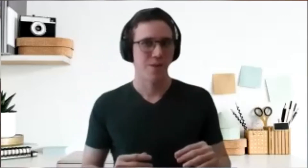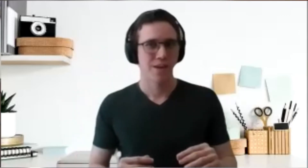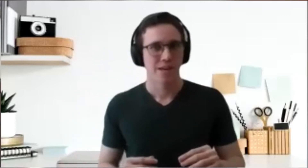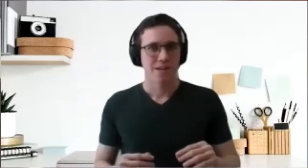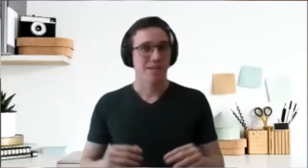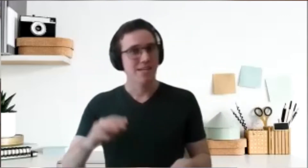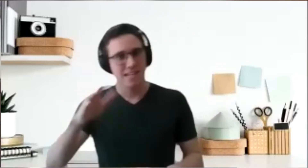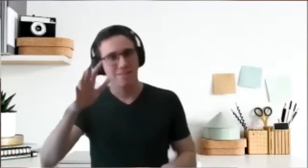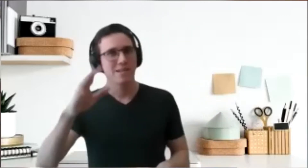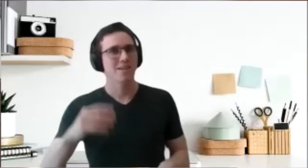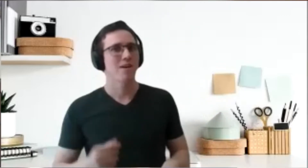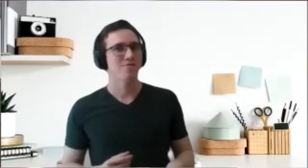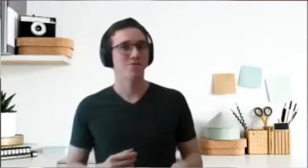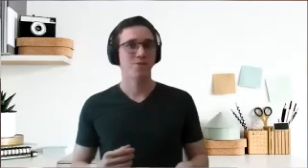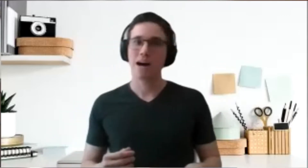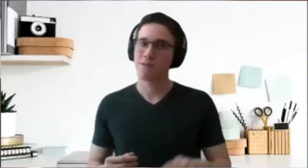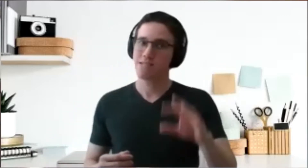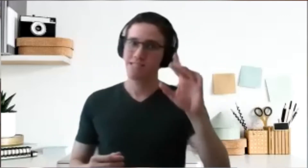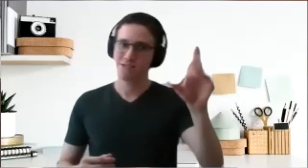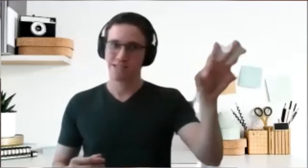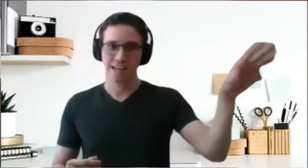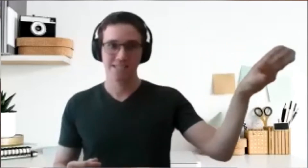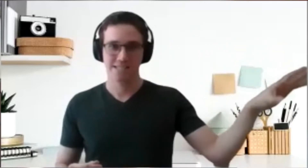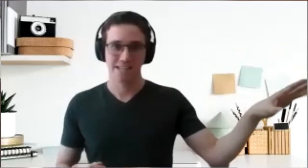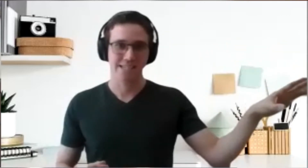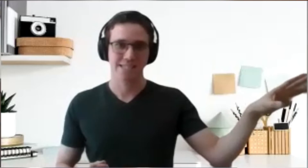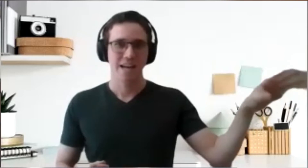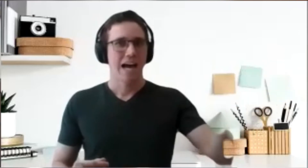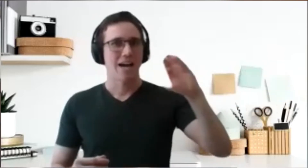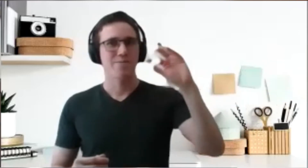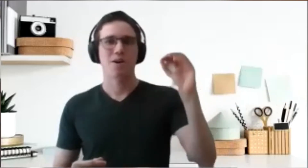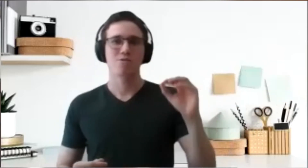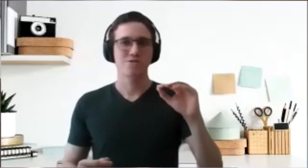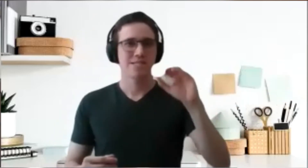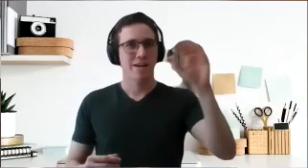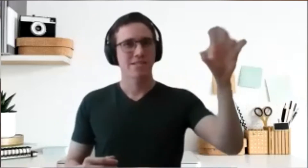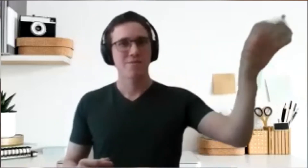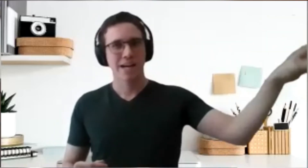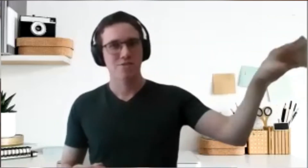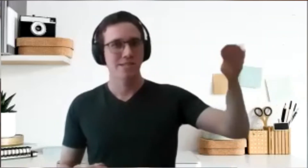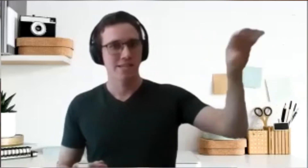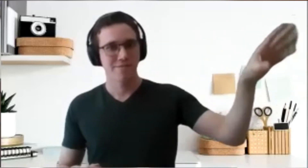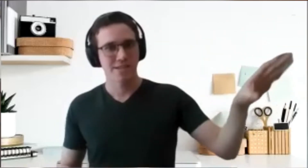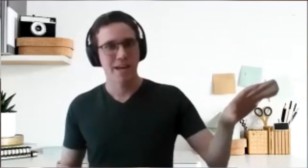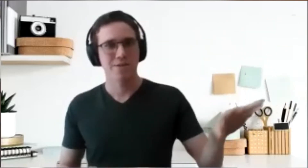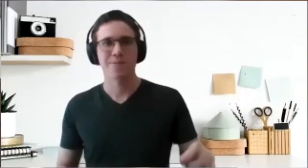because I've been around you know around the District 96. I'm also an era director in a different area.